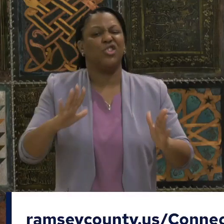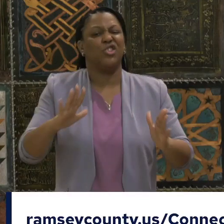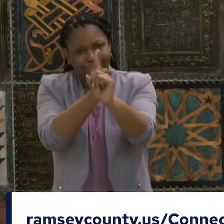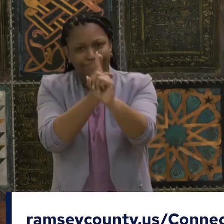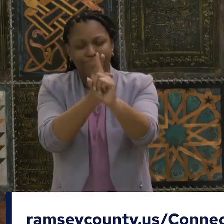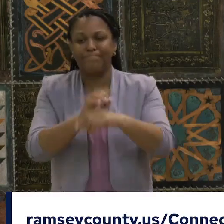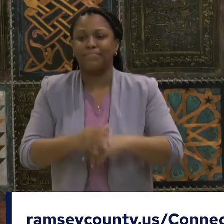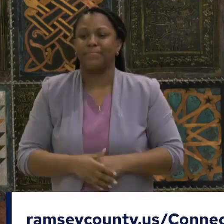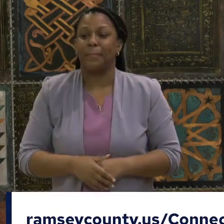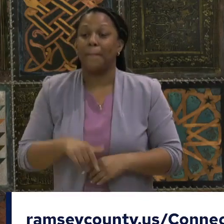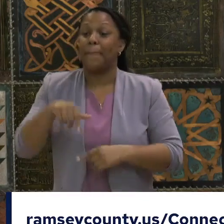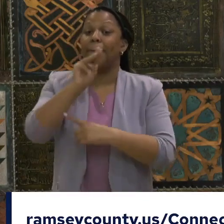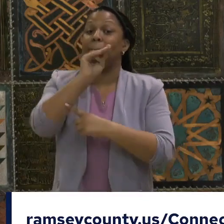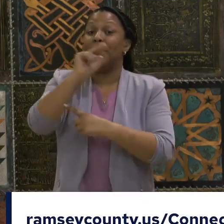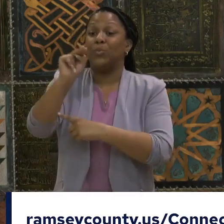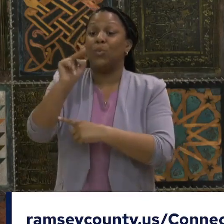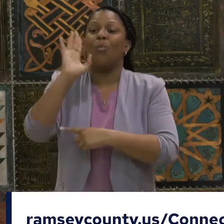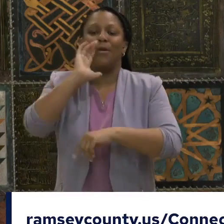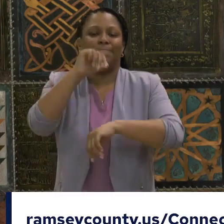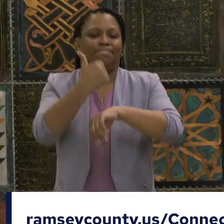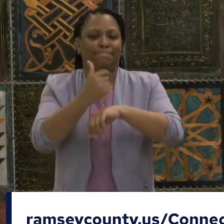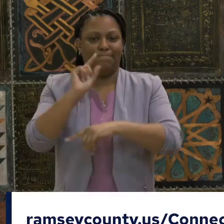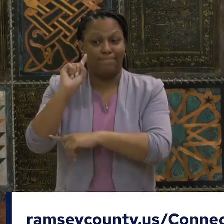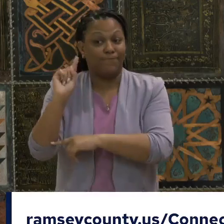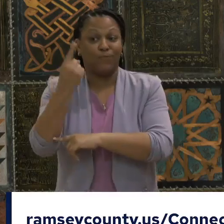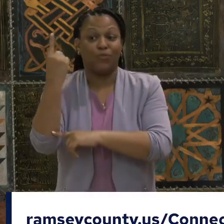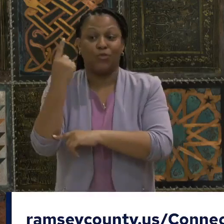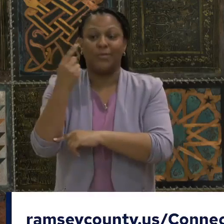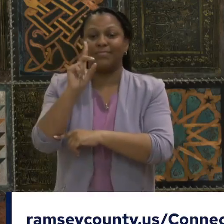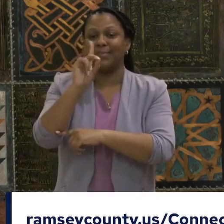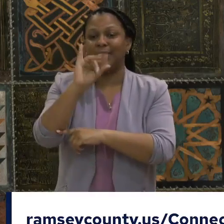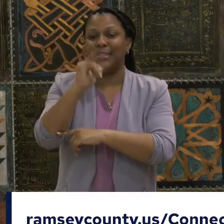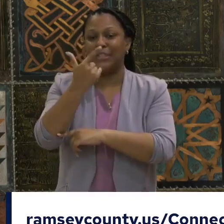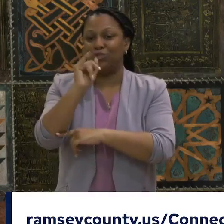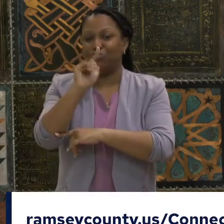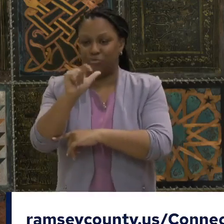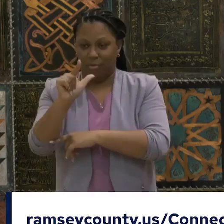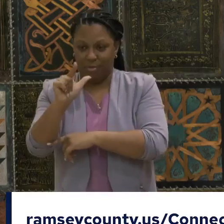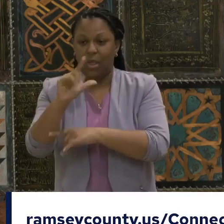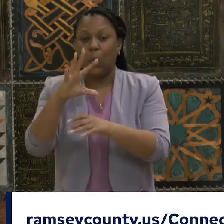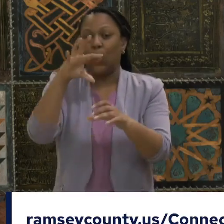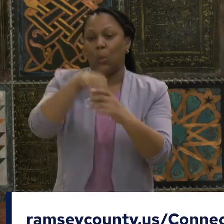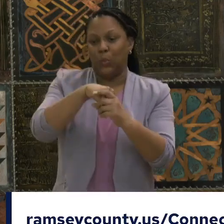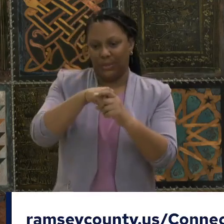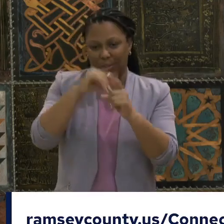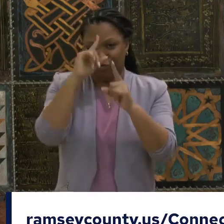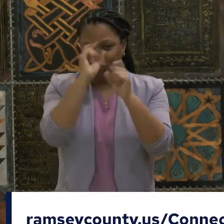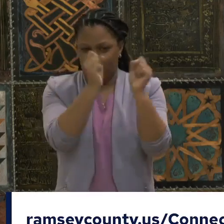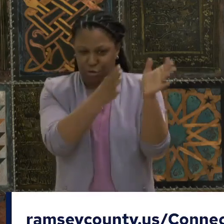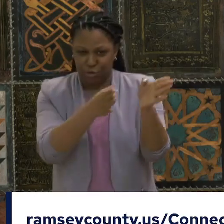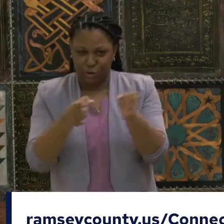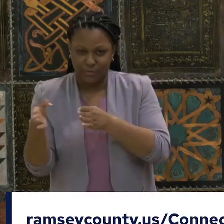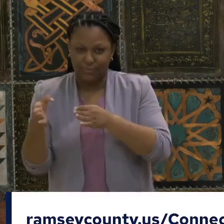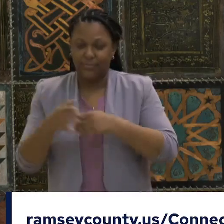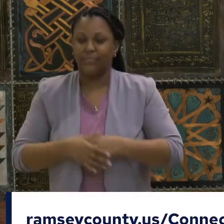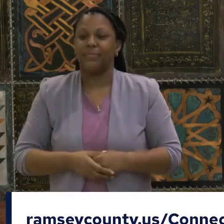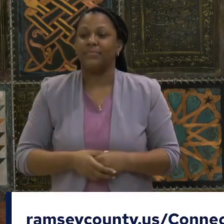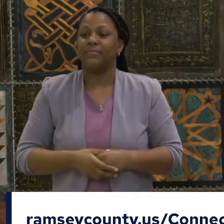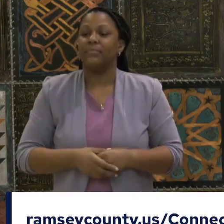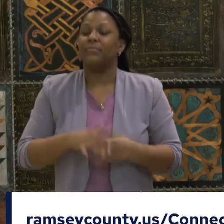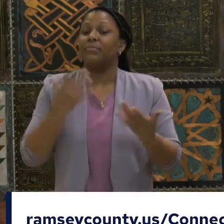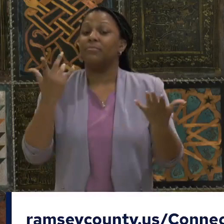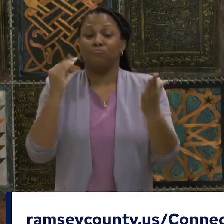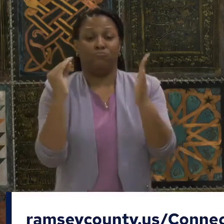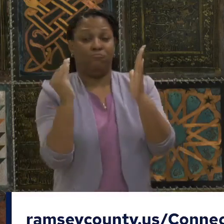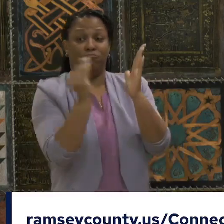inclusion strategy and preparing to deploy a first time digital equity dollars and we hope that this report will keep community